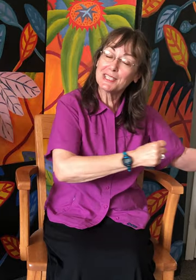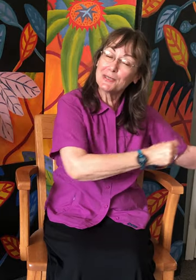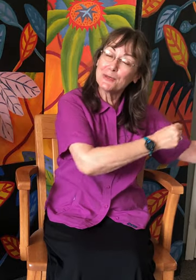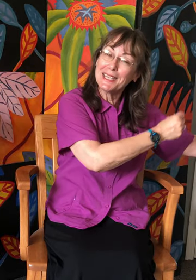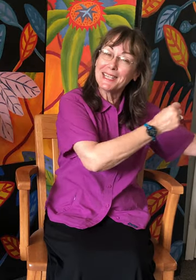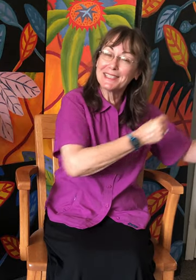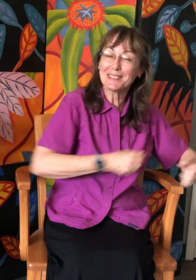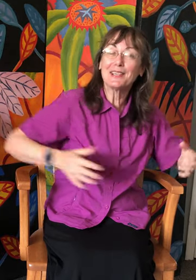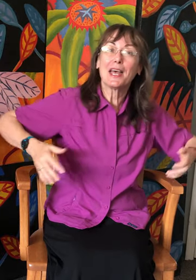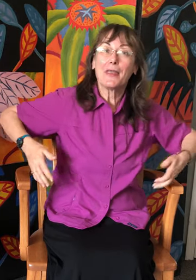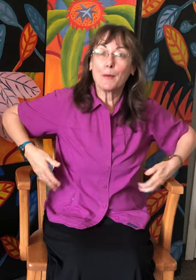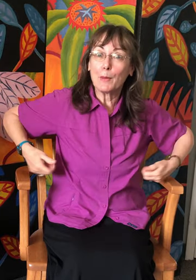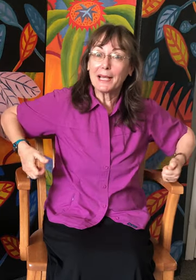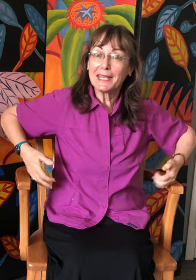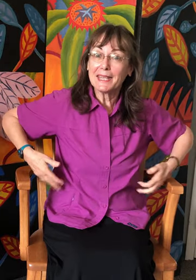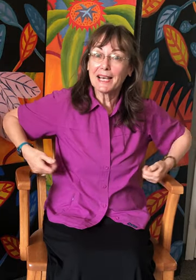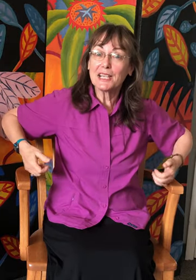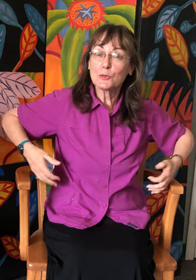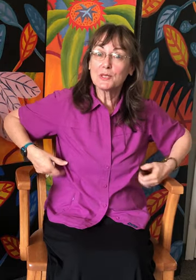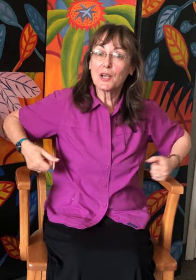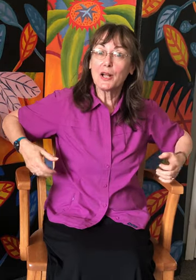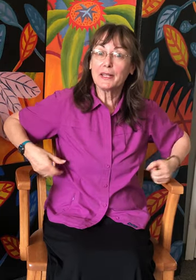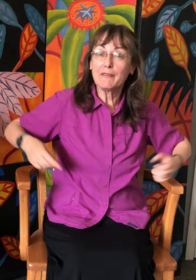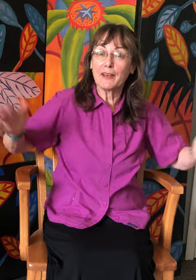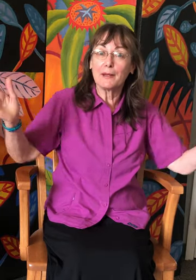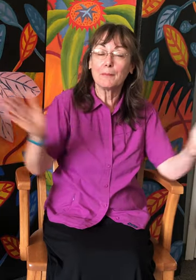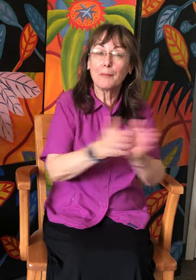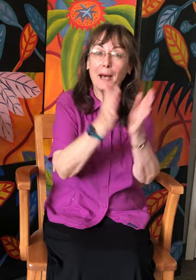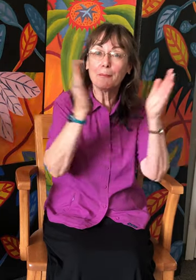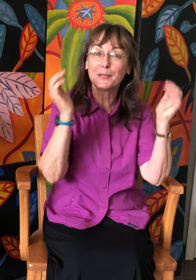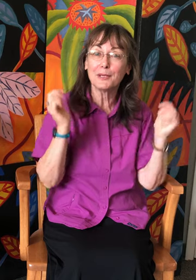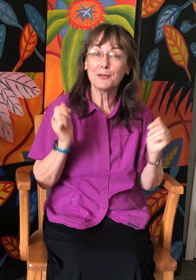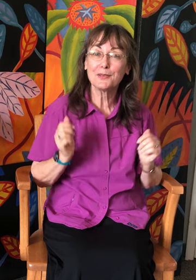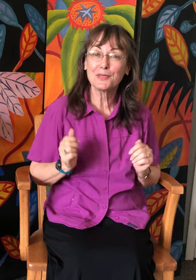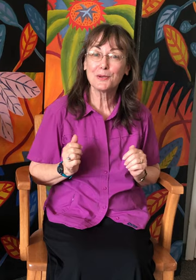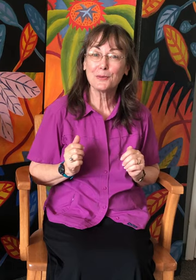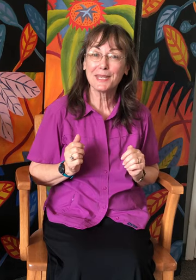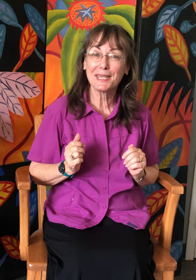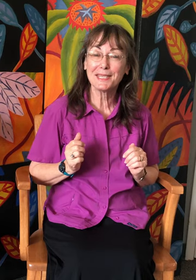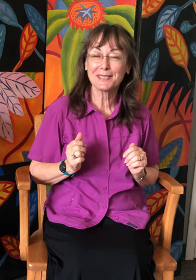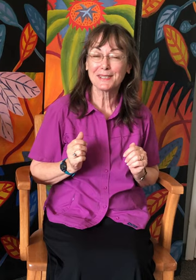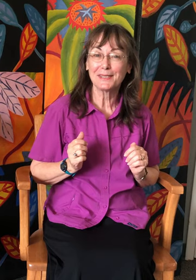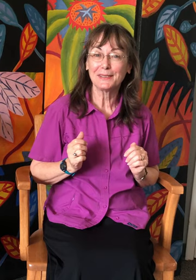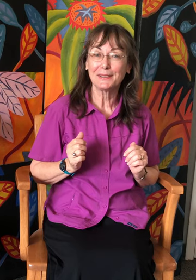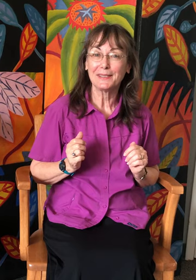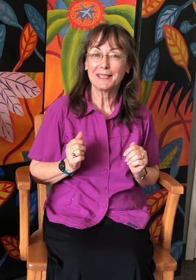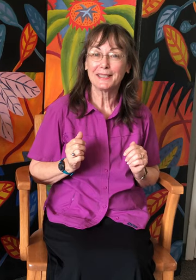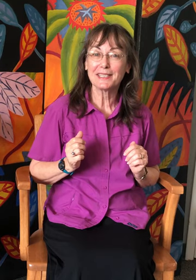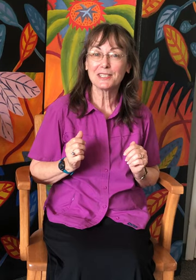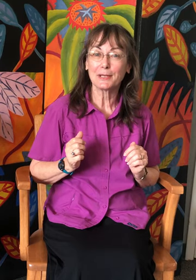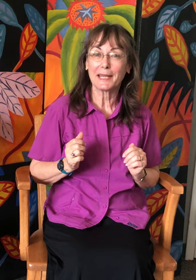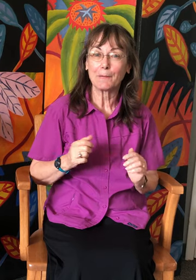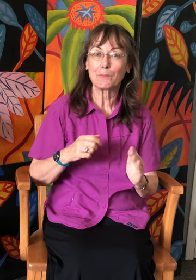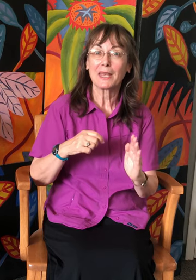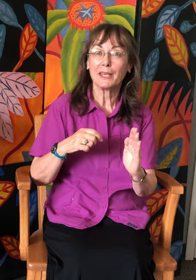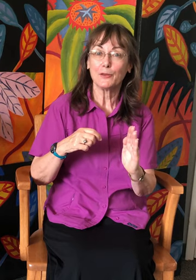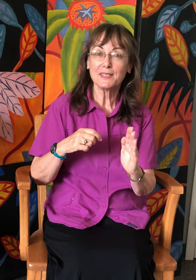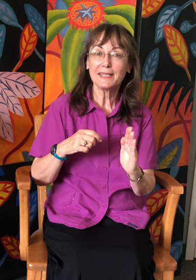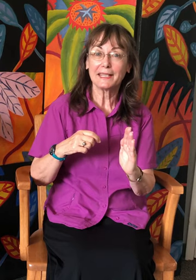the weasel. The monkey thought was all in fun pop goes the weasel. Let's do it again. You've seen it